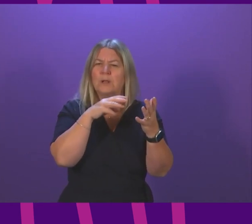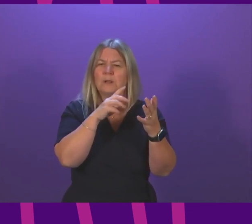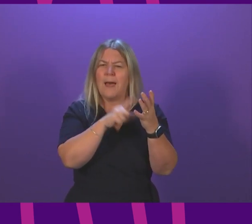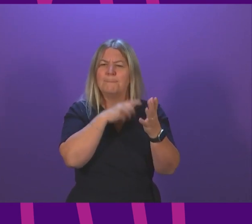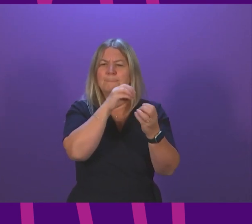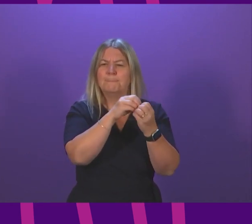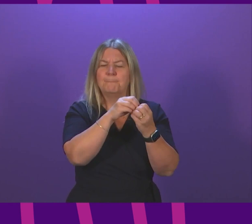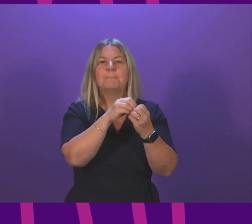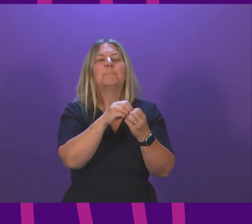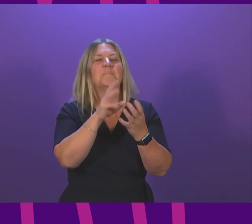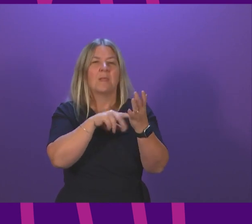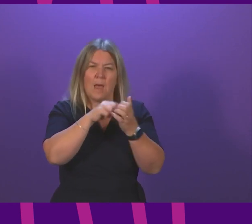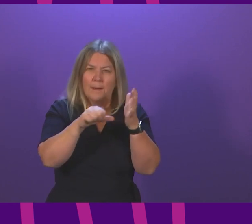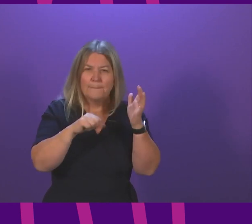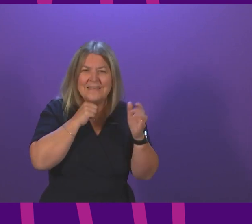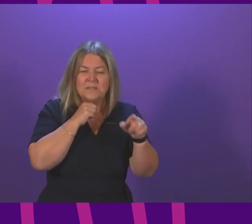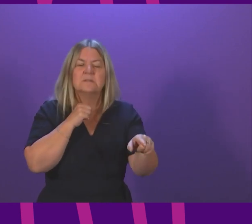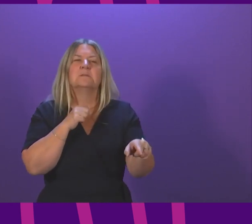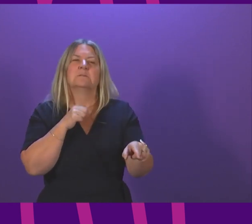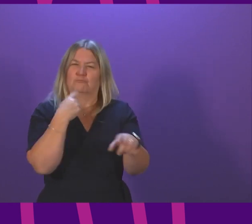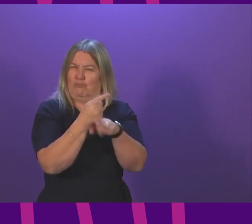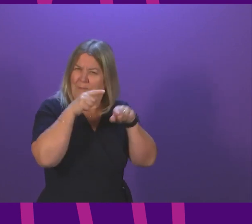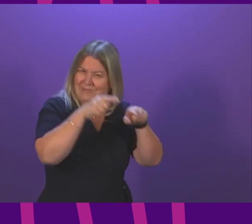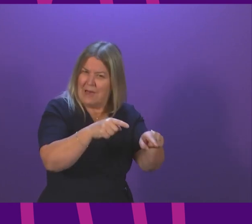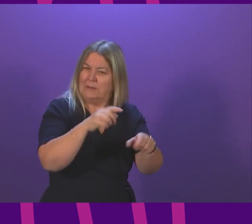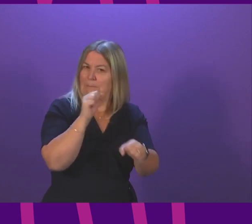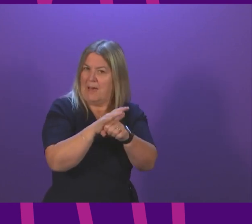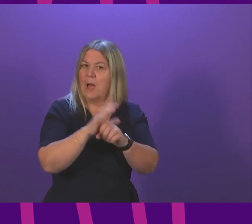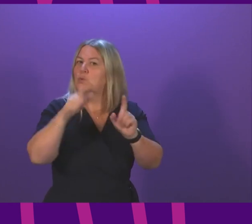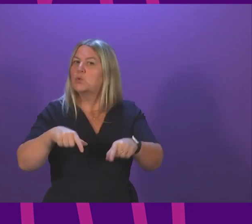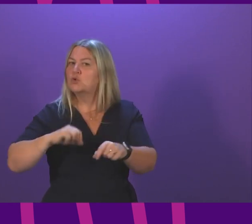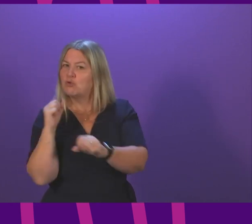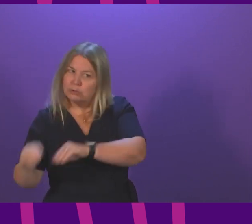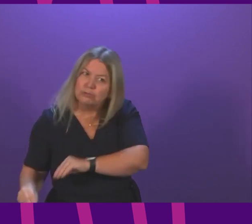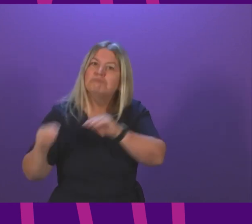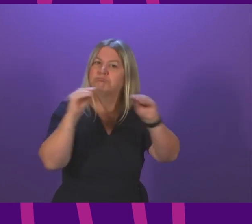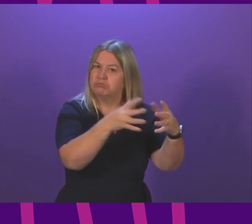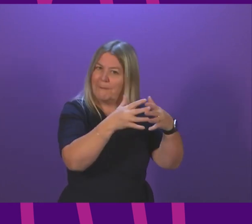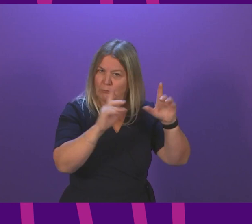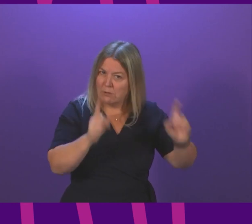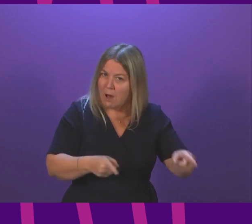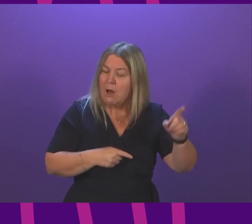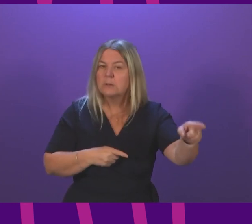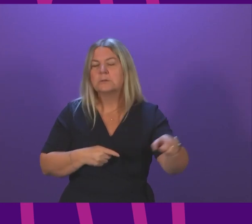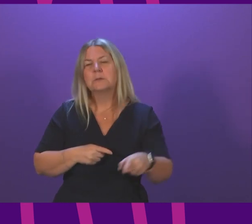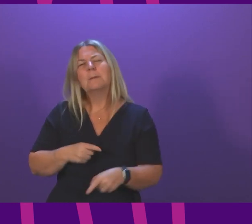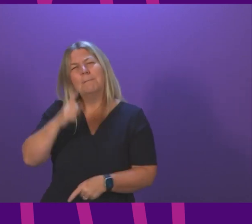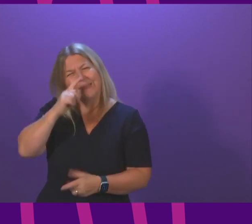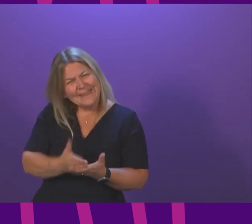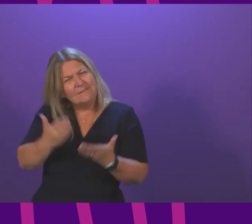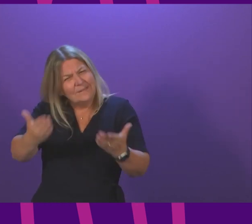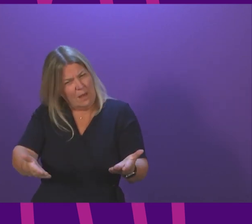UK government memos obtained by the daily record revealed that the ban has not been lifted and that the PM has been and I'm quoting here